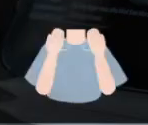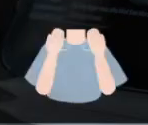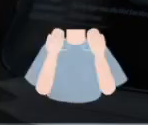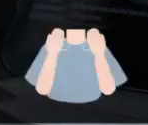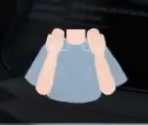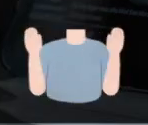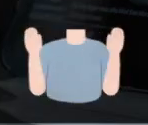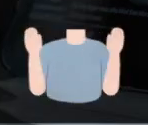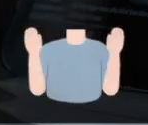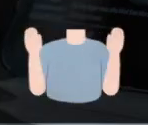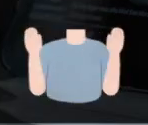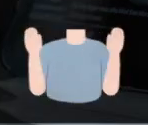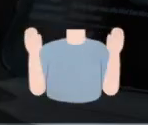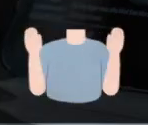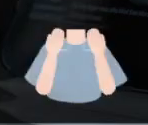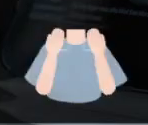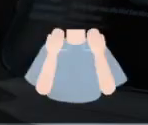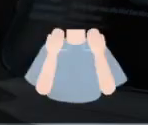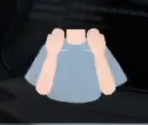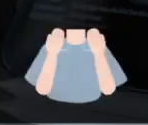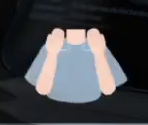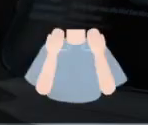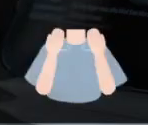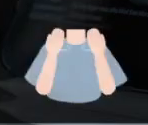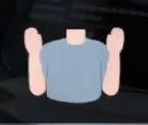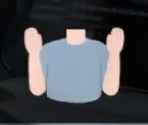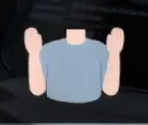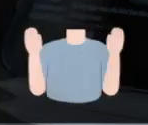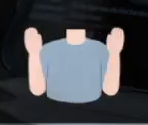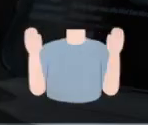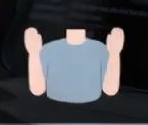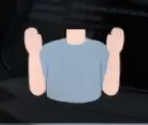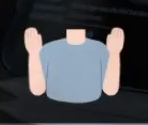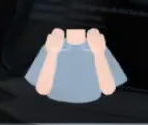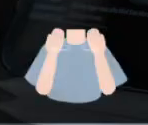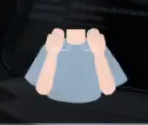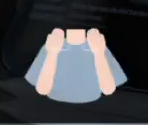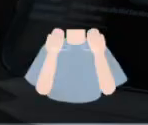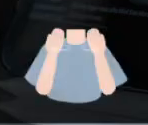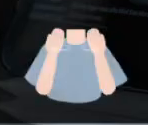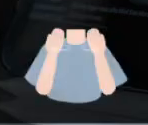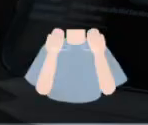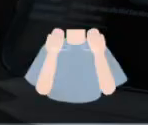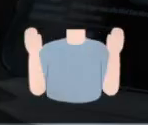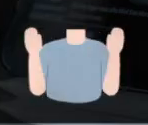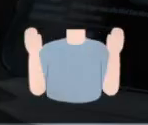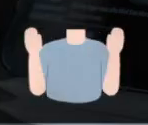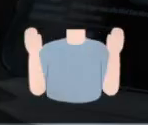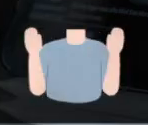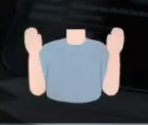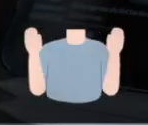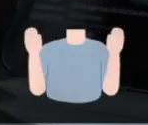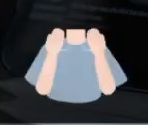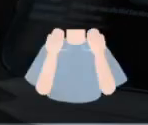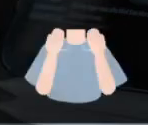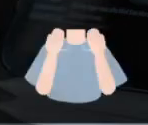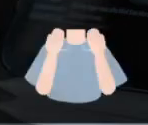Driven by the University of Queensland, Jessica Cote, the team interviewed deaf people and identified other much needed